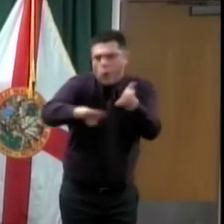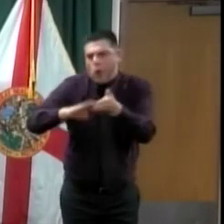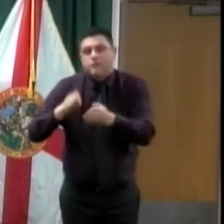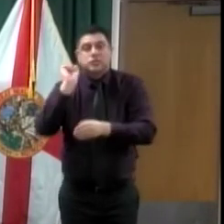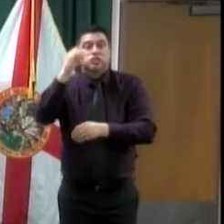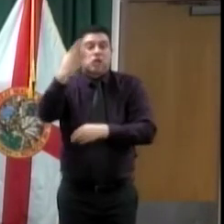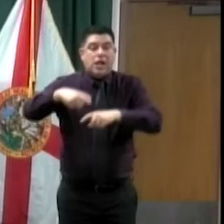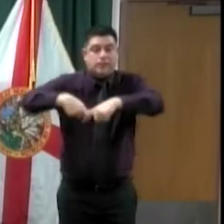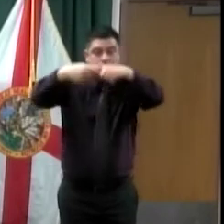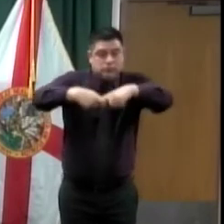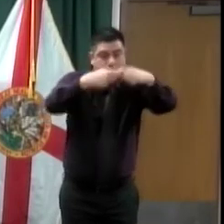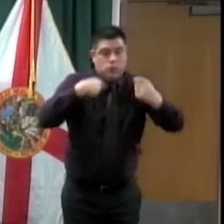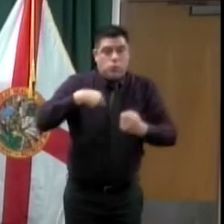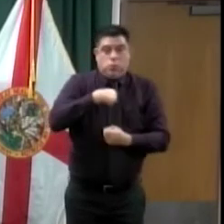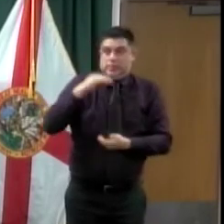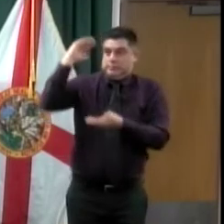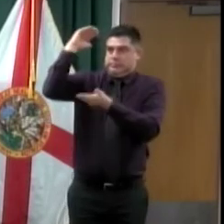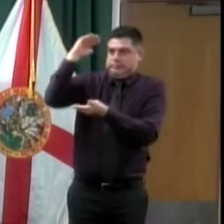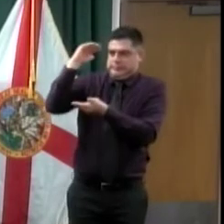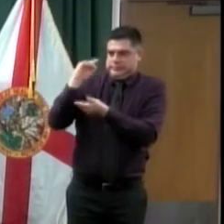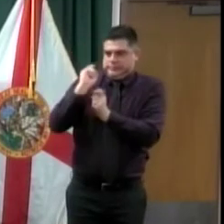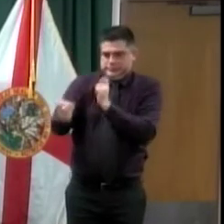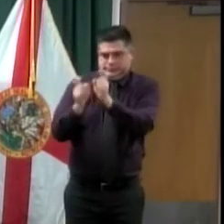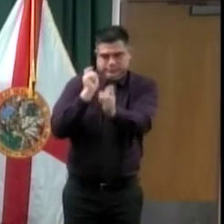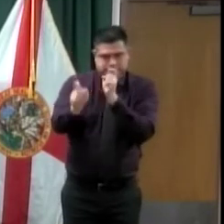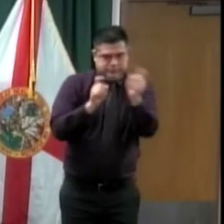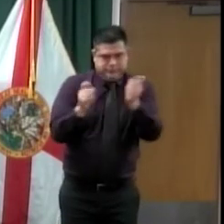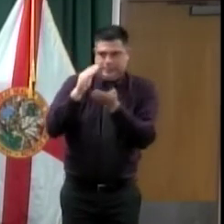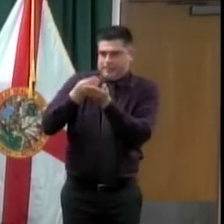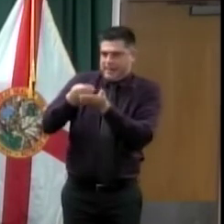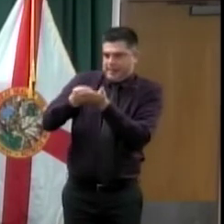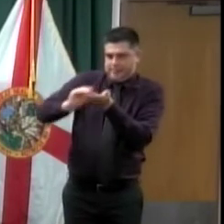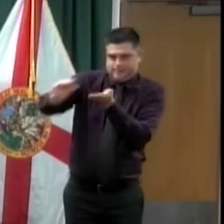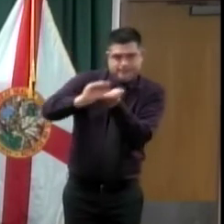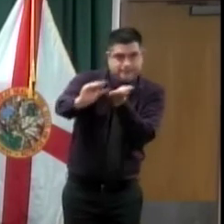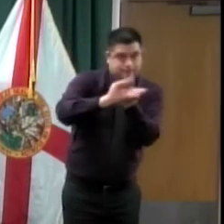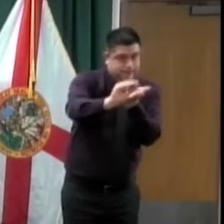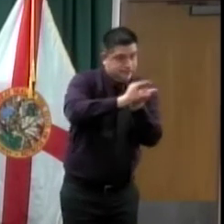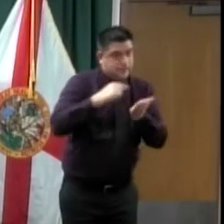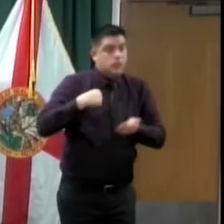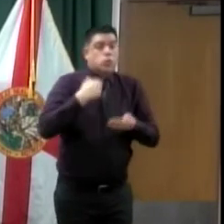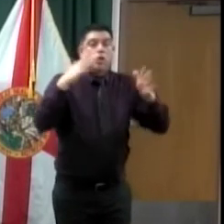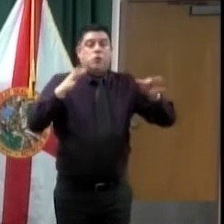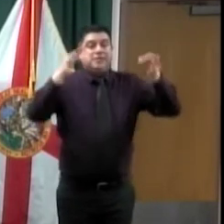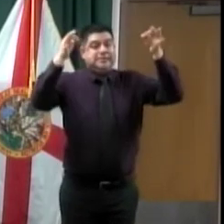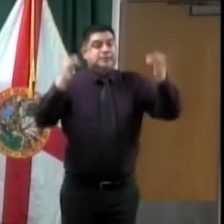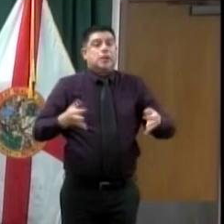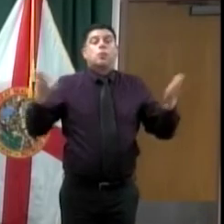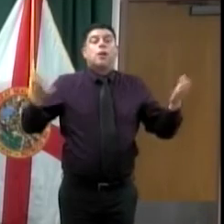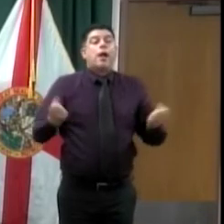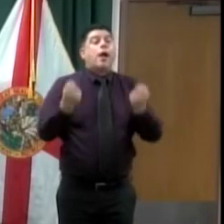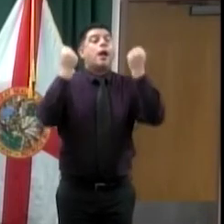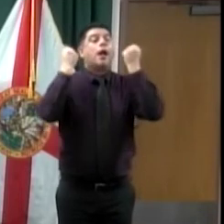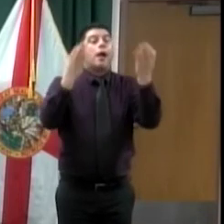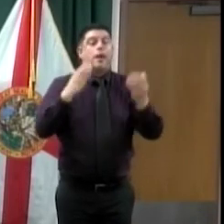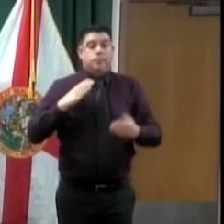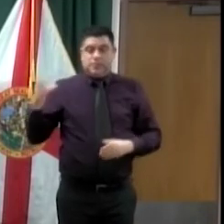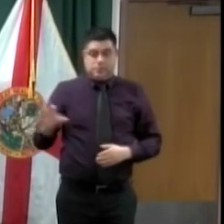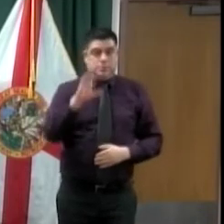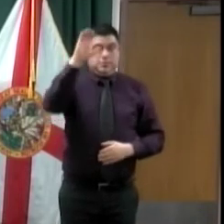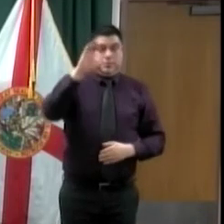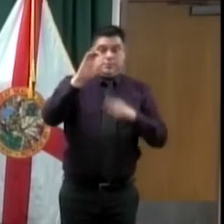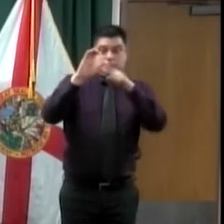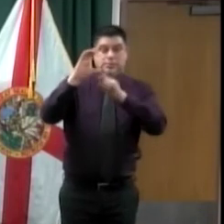of the equation because we knew this was going to uptick. So we've just drawn ours back to a lower level in hopes of helping more